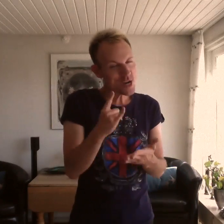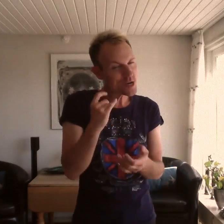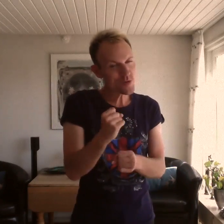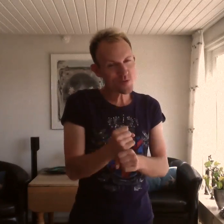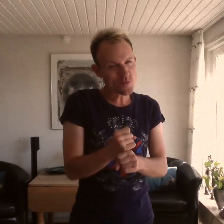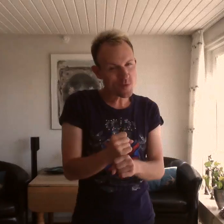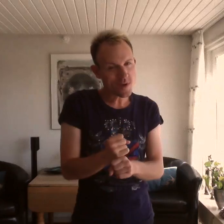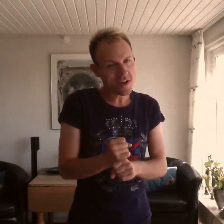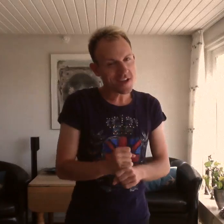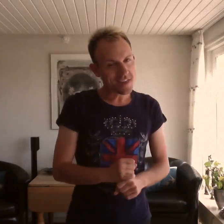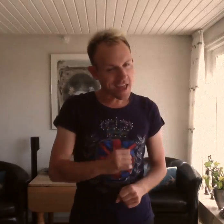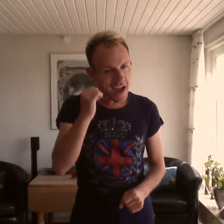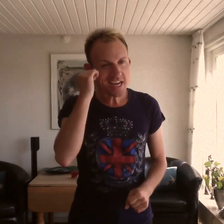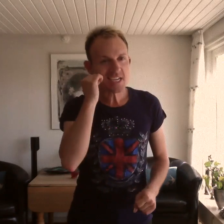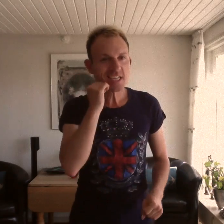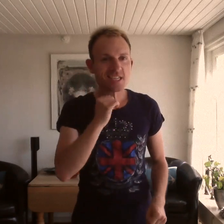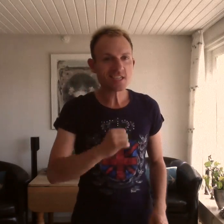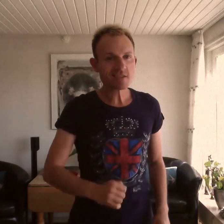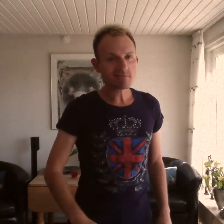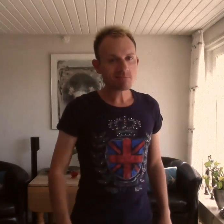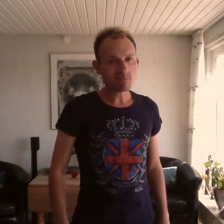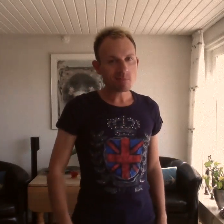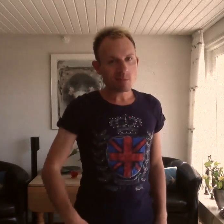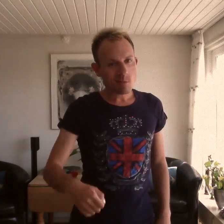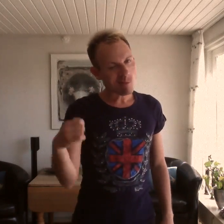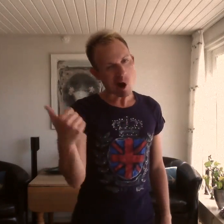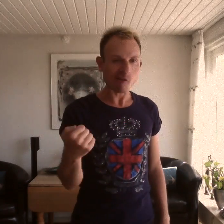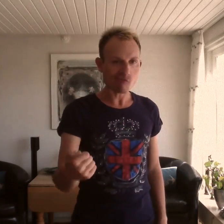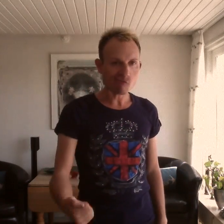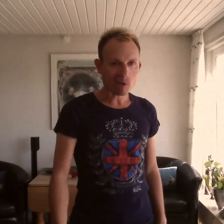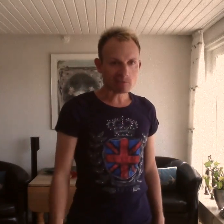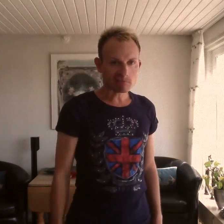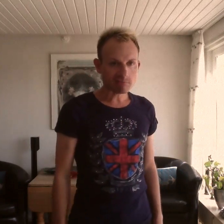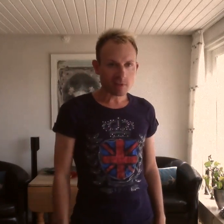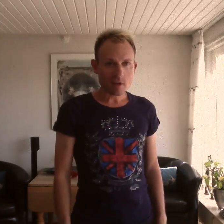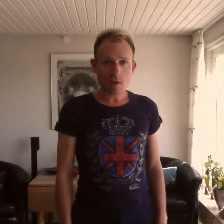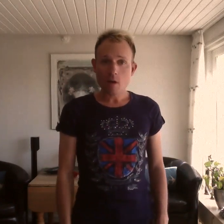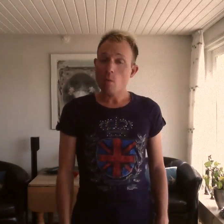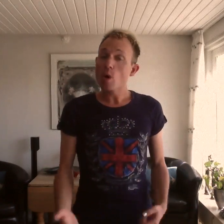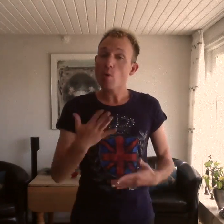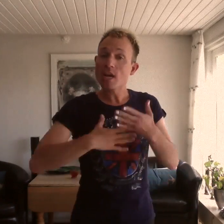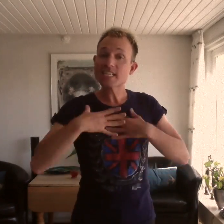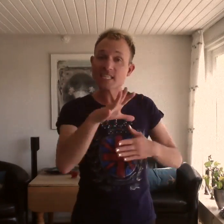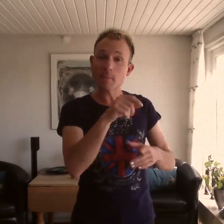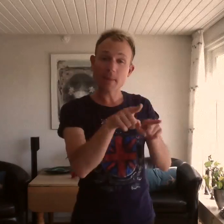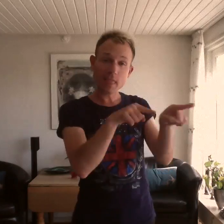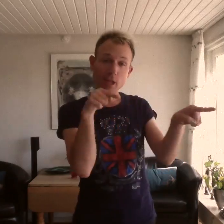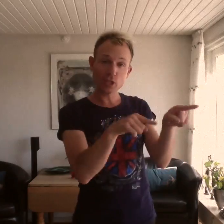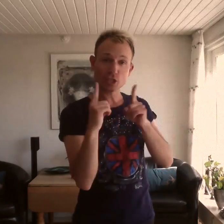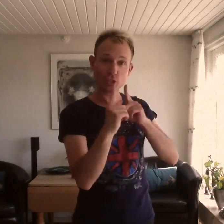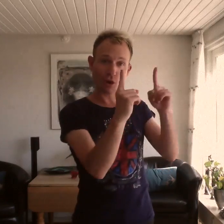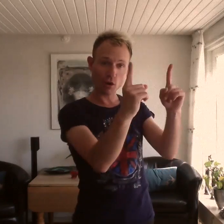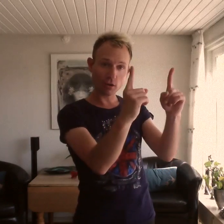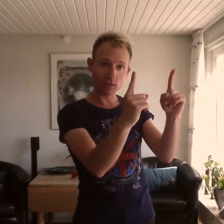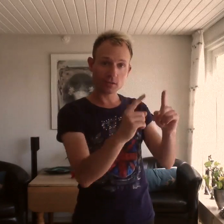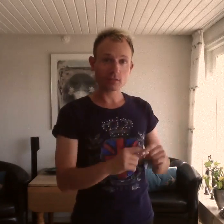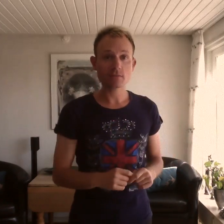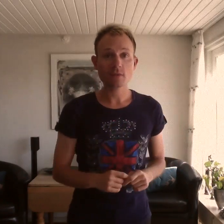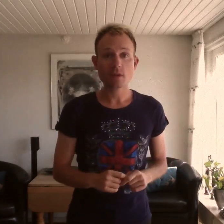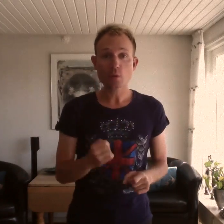nice, rough, and we're going to take the beginning of this song and do it